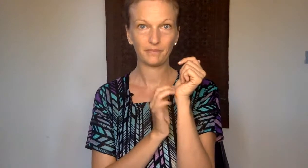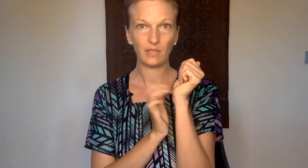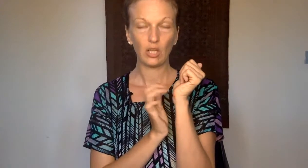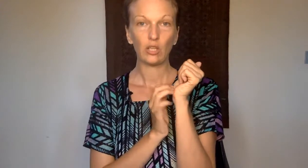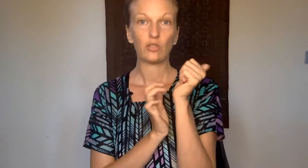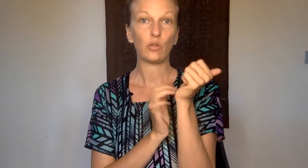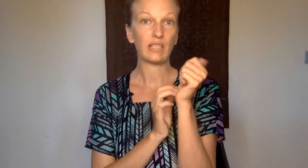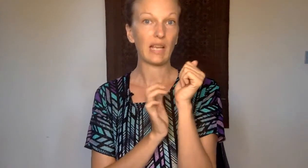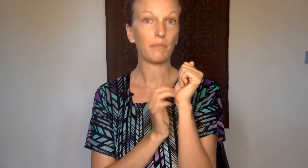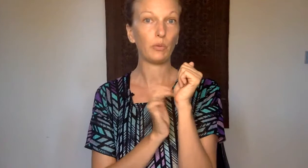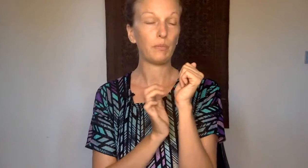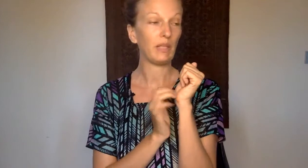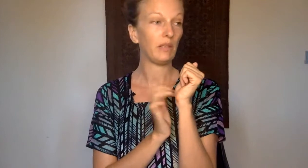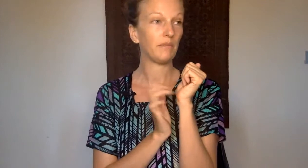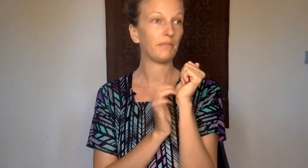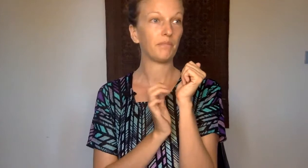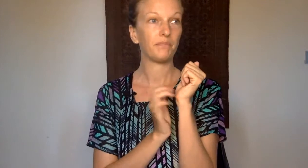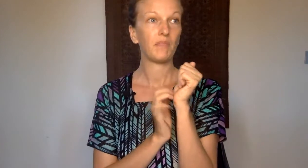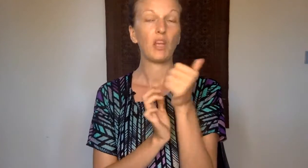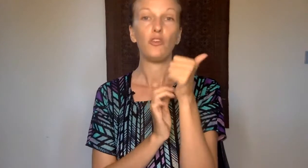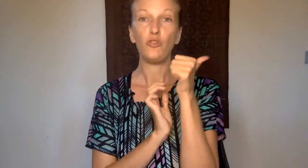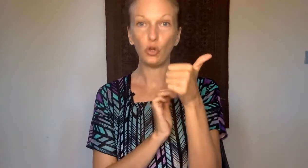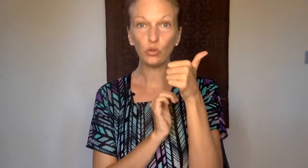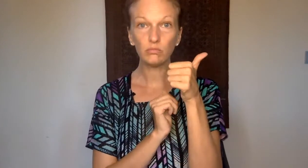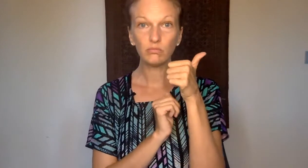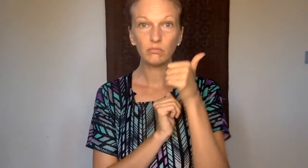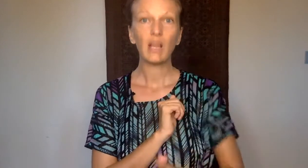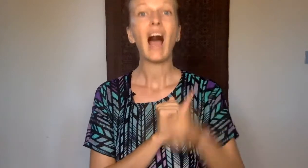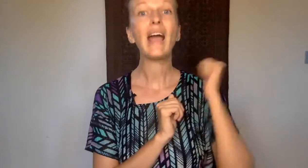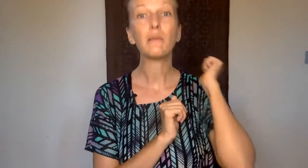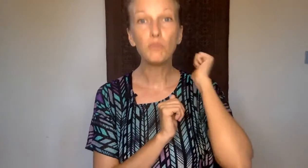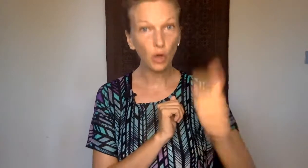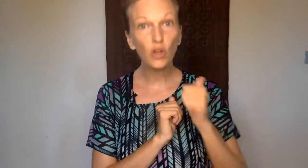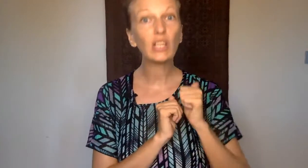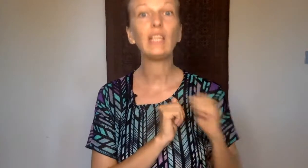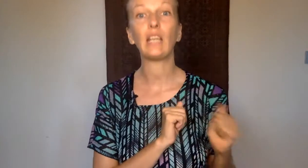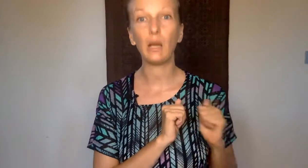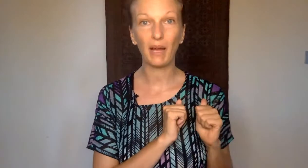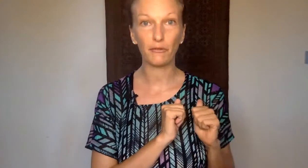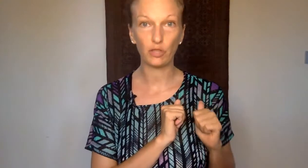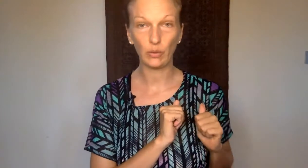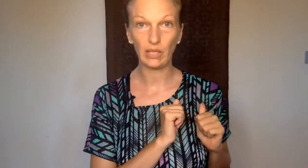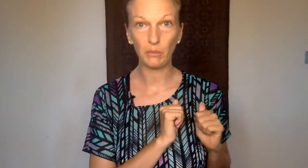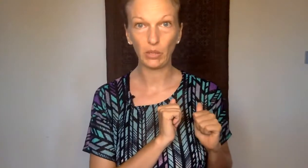So an example would be no. I am not cleaning up after you anymore.